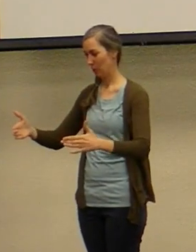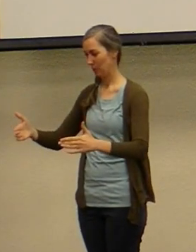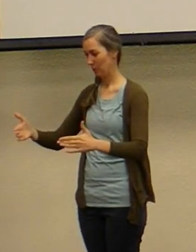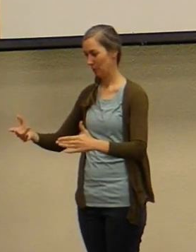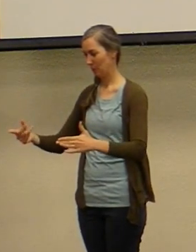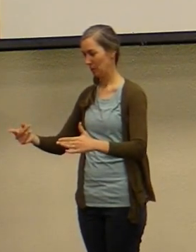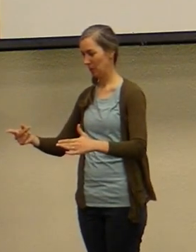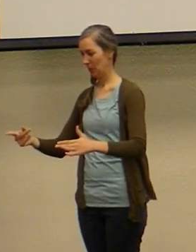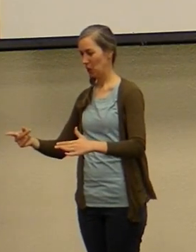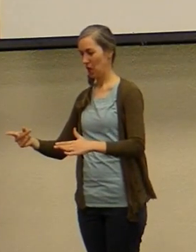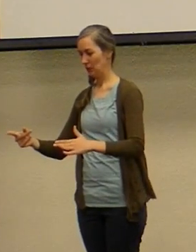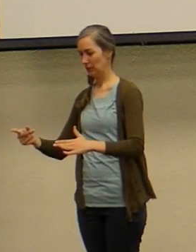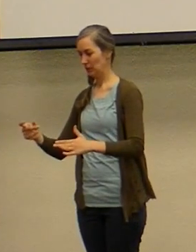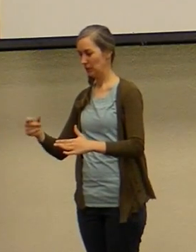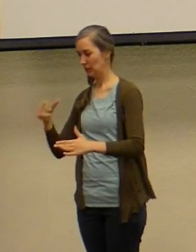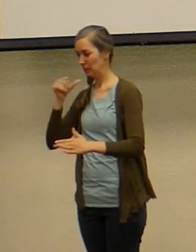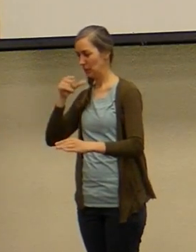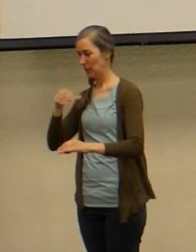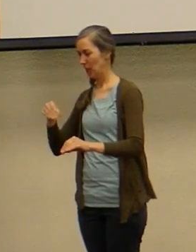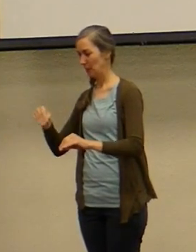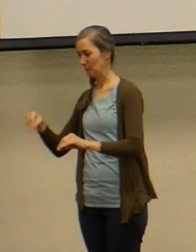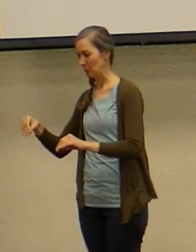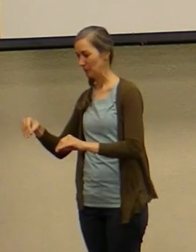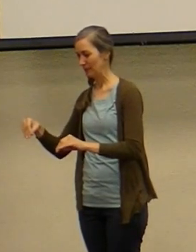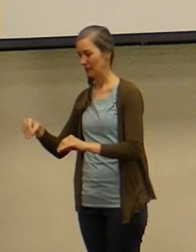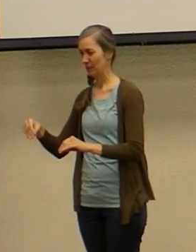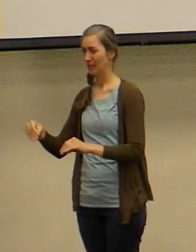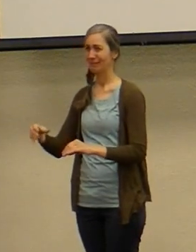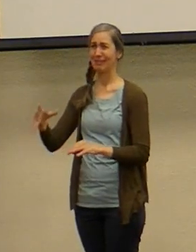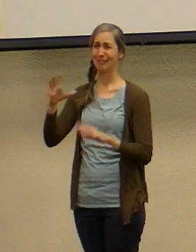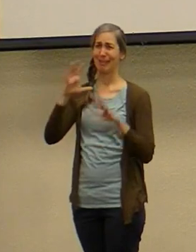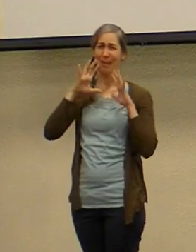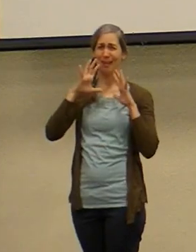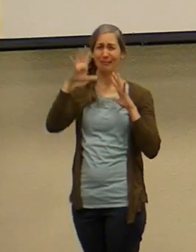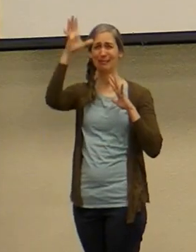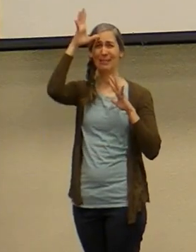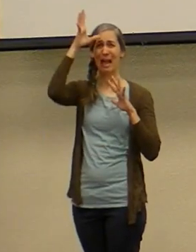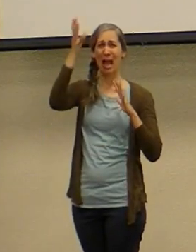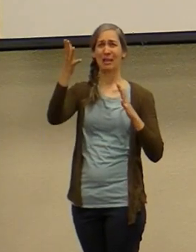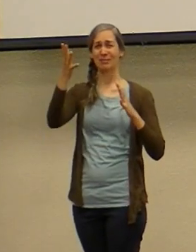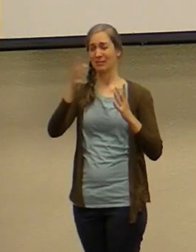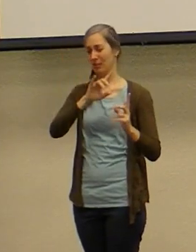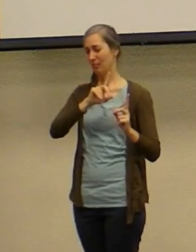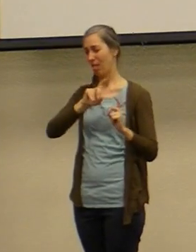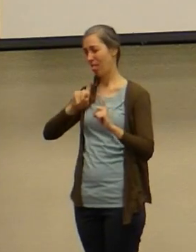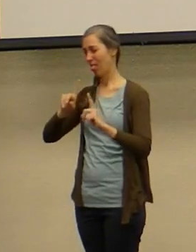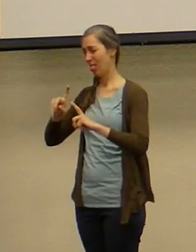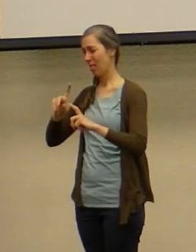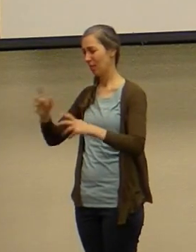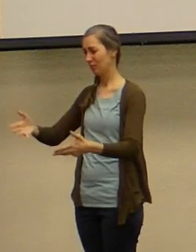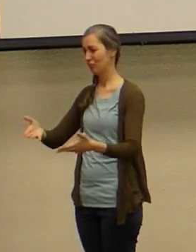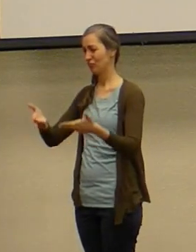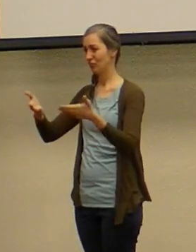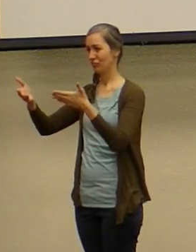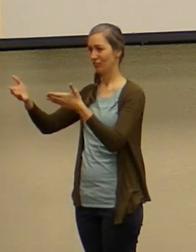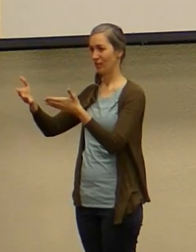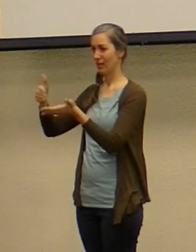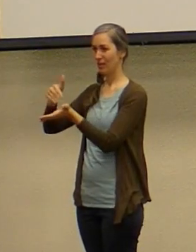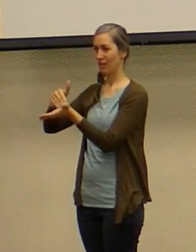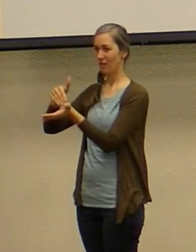she yells for her dad and they scoop up the dog and they take it to the vet and you see the girl sitting on the table with